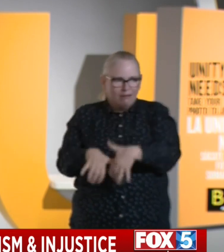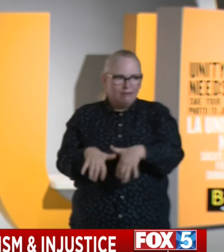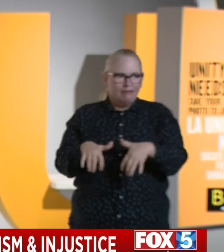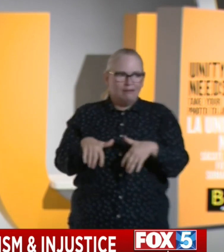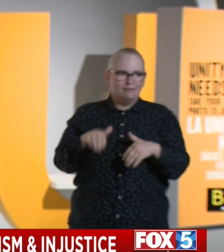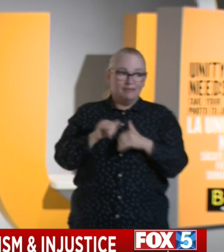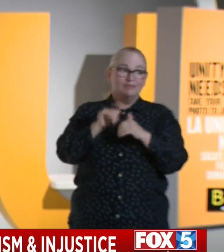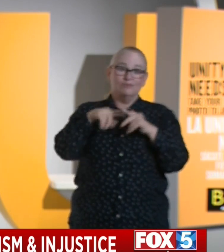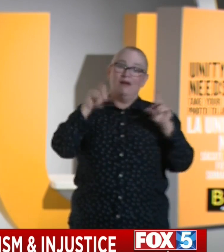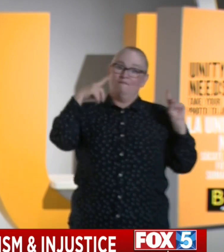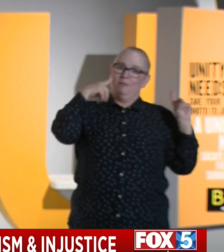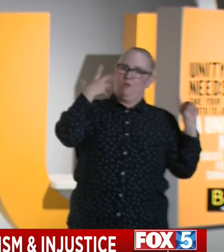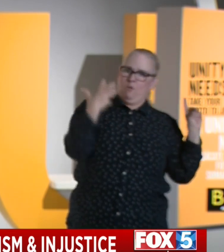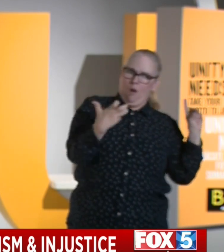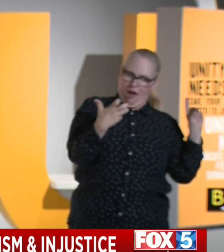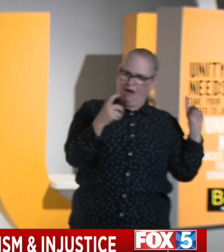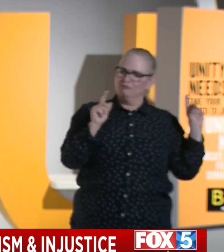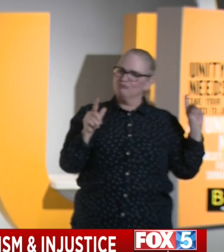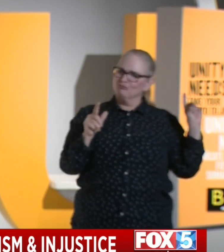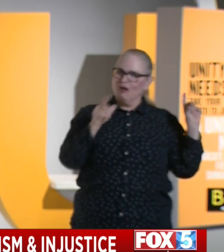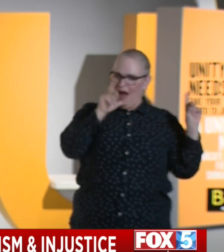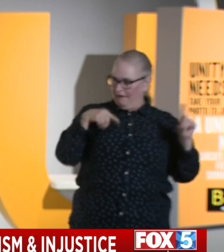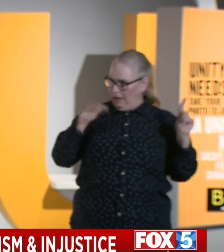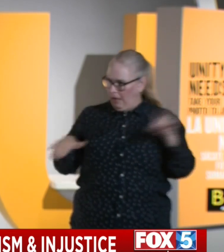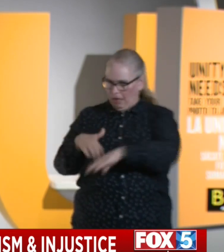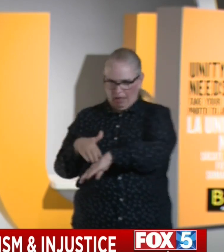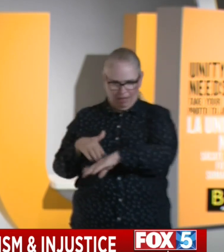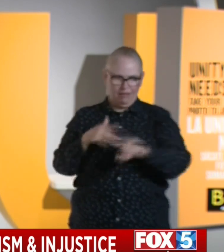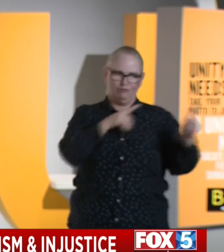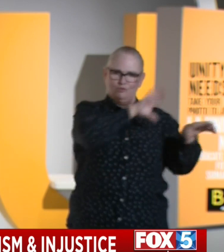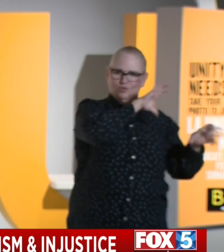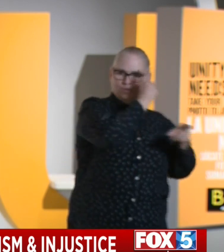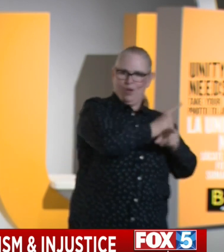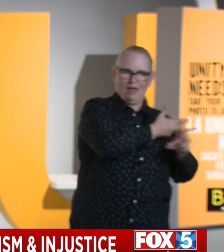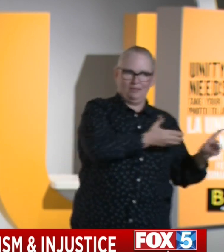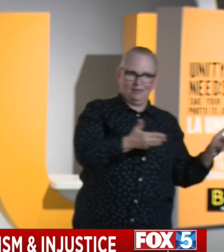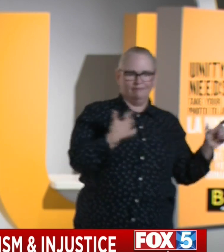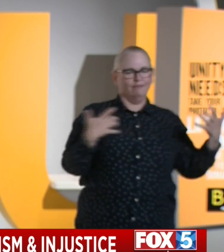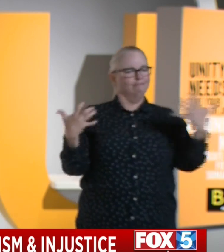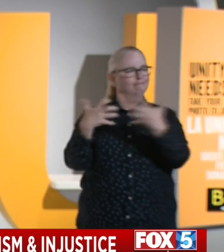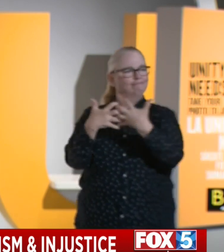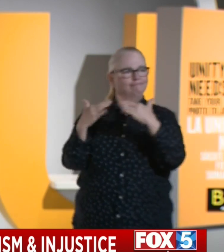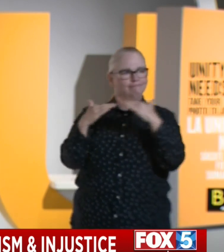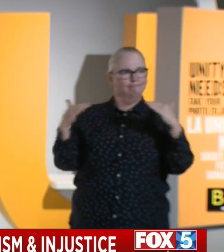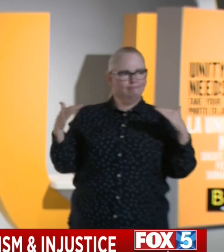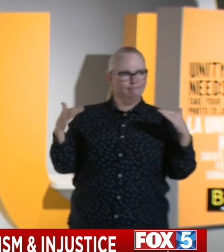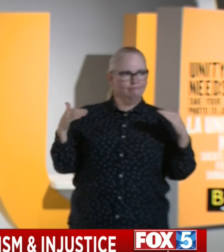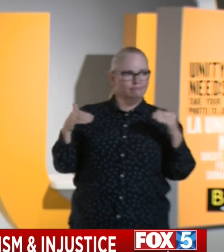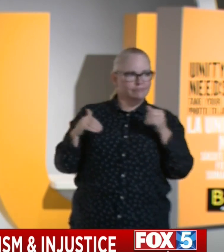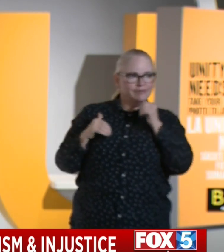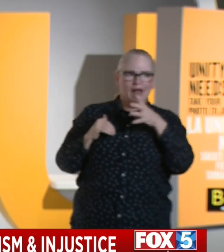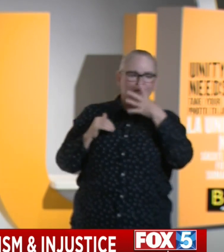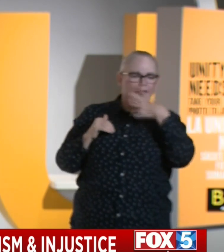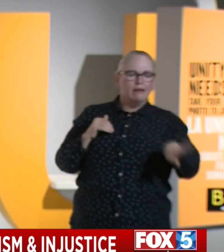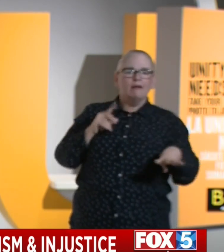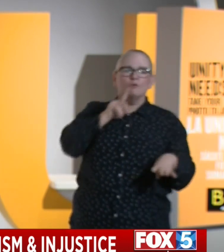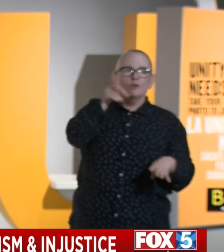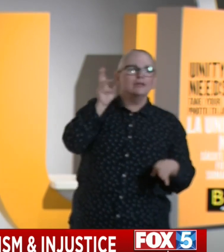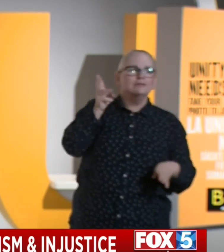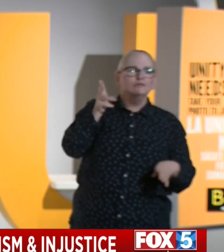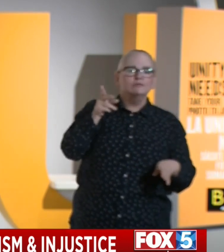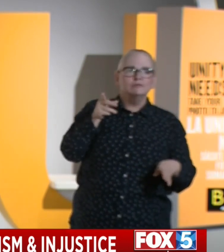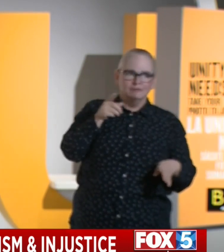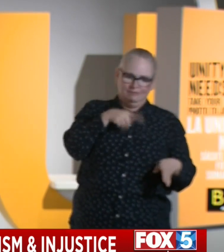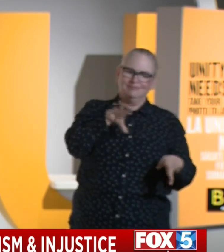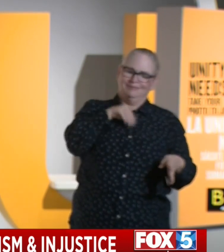You don't reconcile it by trying to fit them into a safe narrative. You don't reconcile it by ignoring the truth or history. You accept each for the truth that they